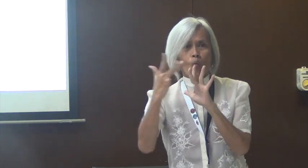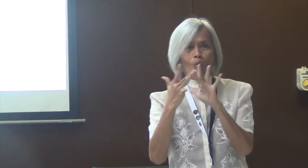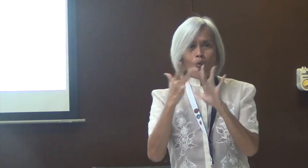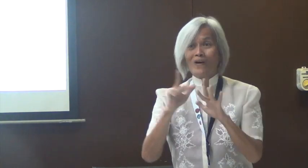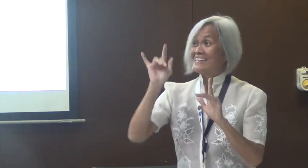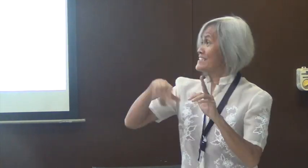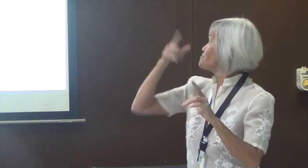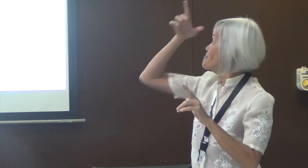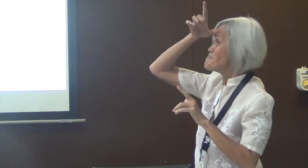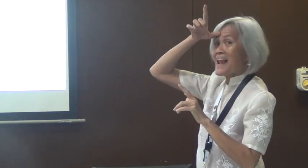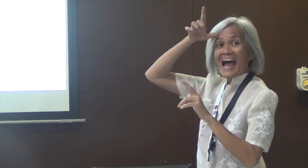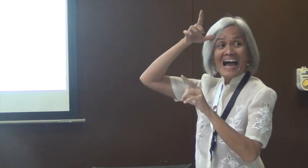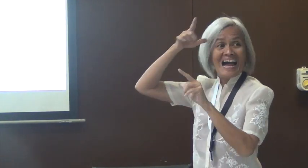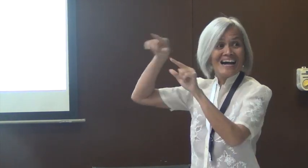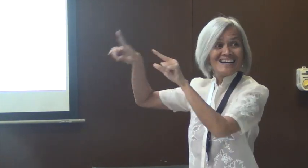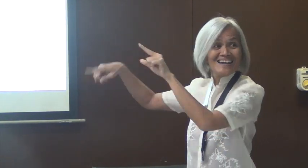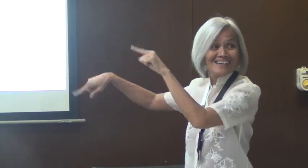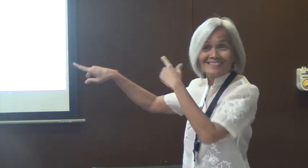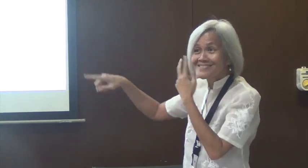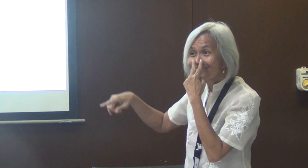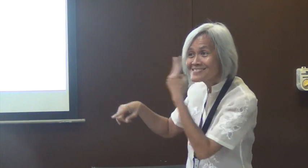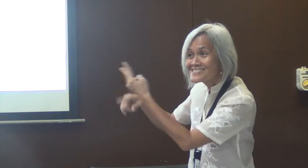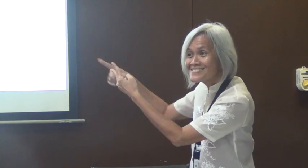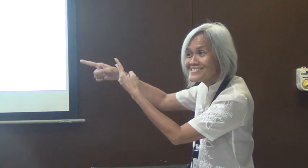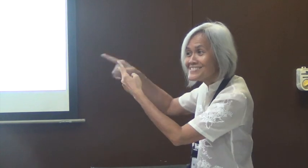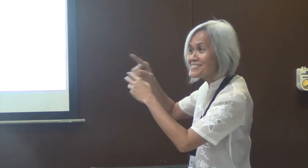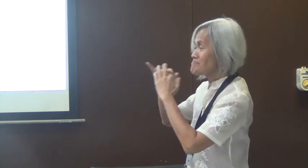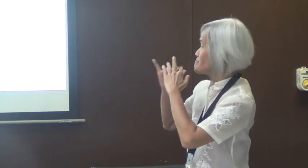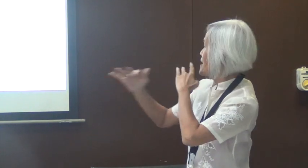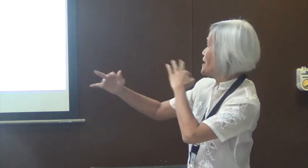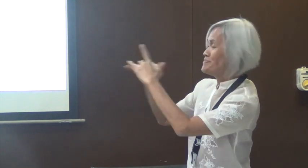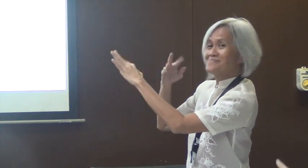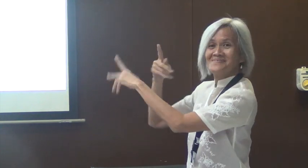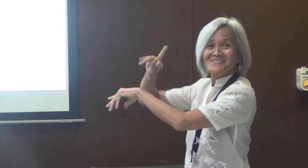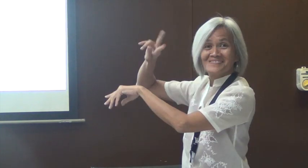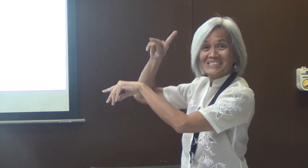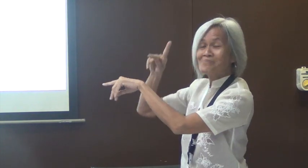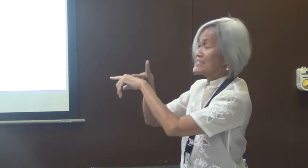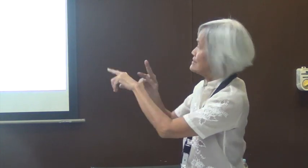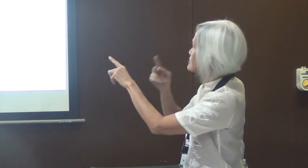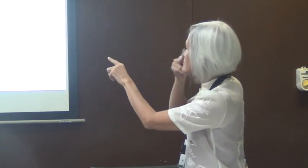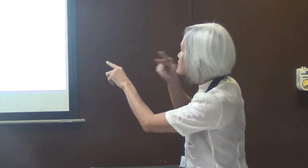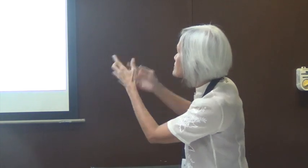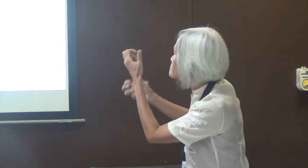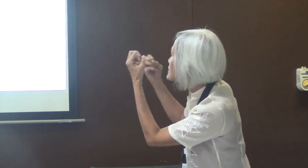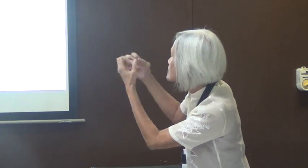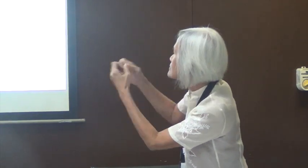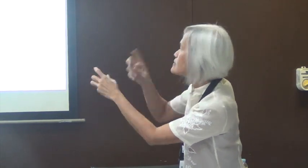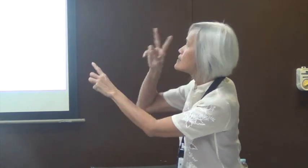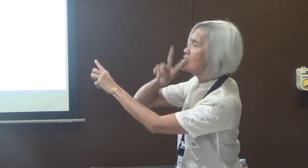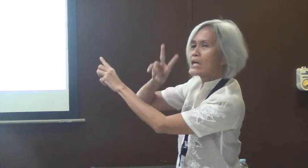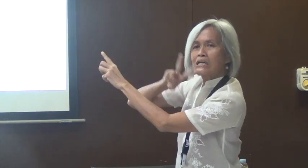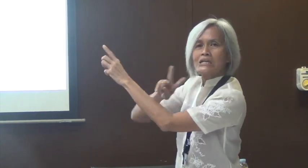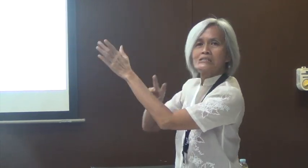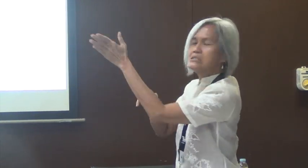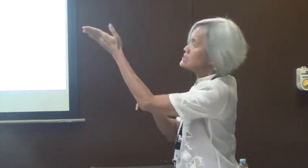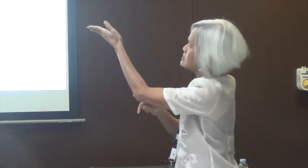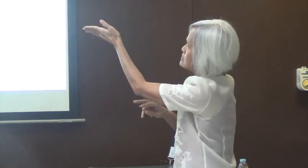find out where the, where the, that, please take a look at the dark parts, where you see